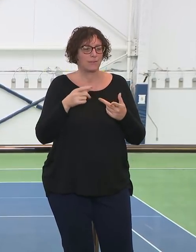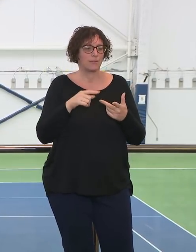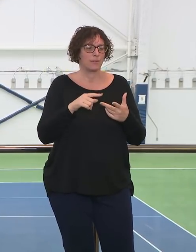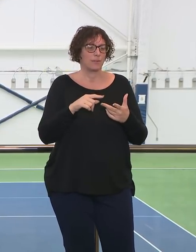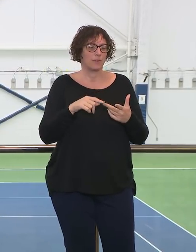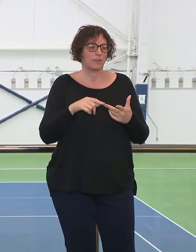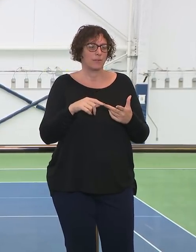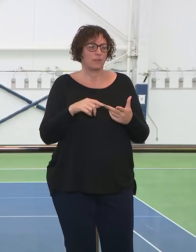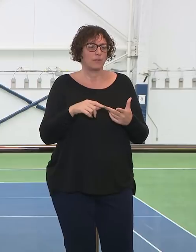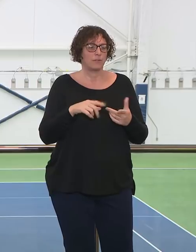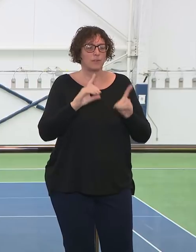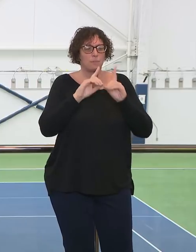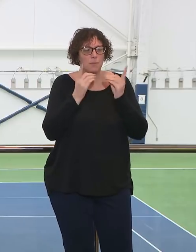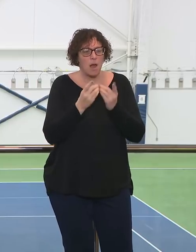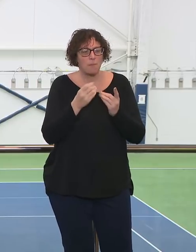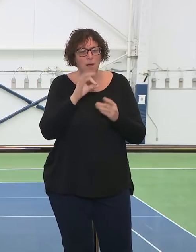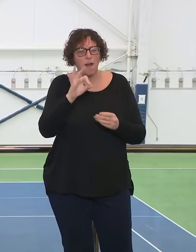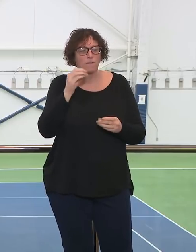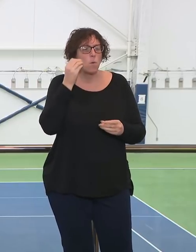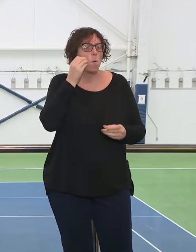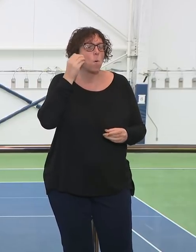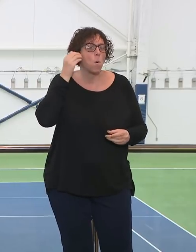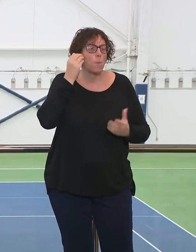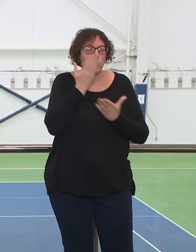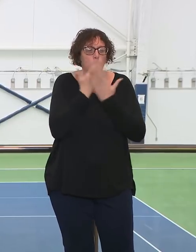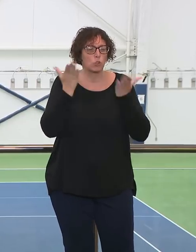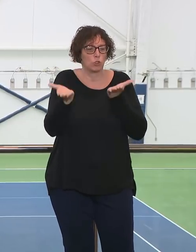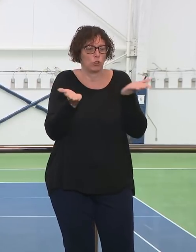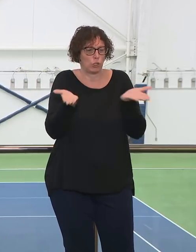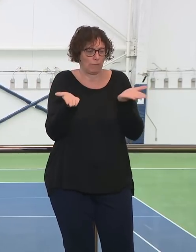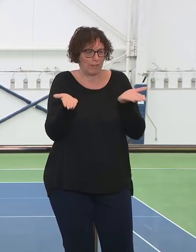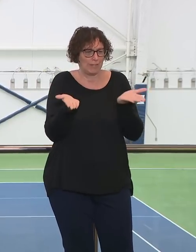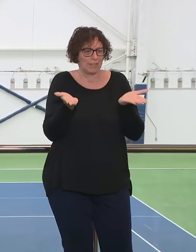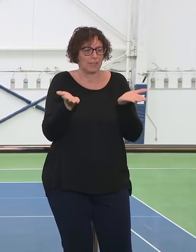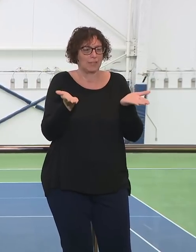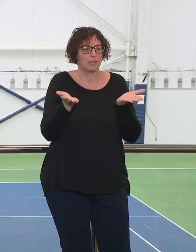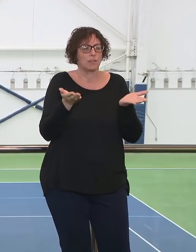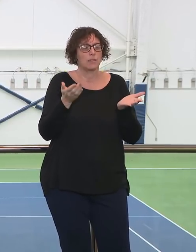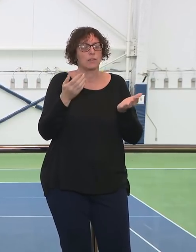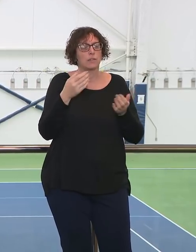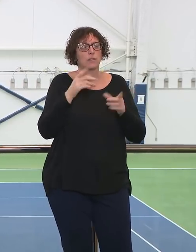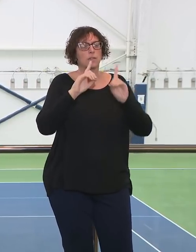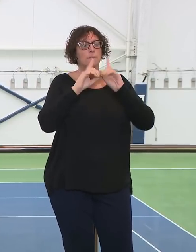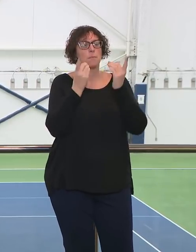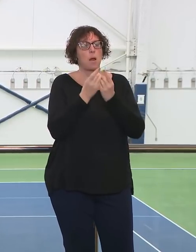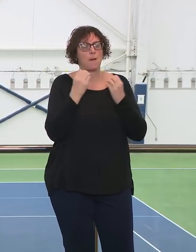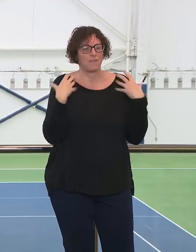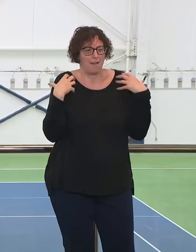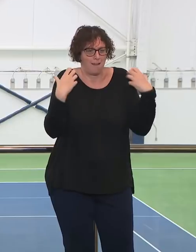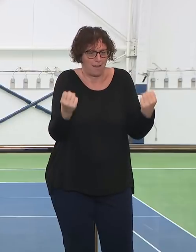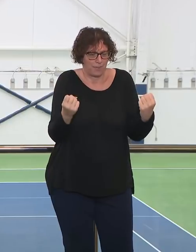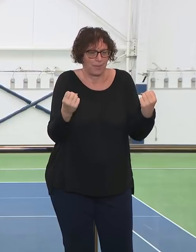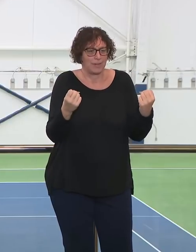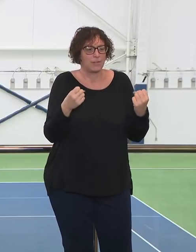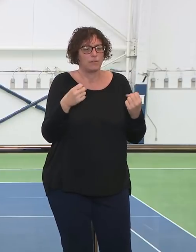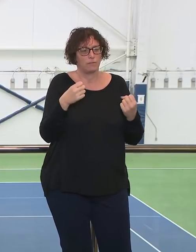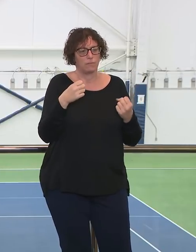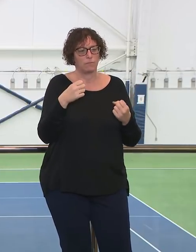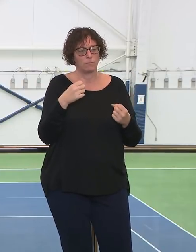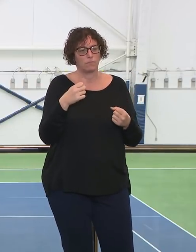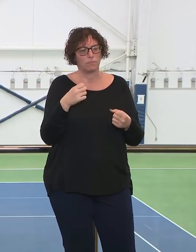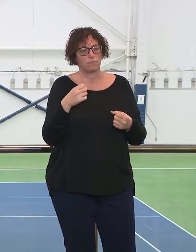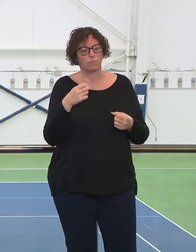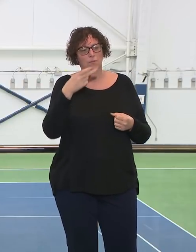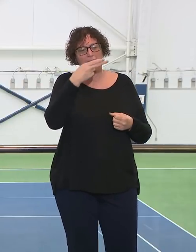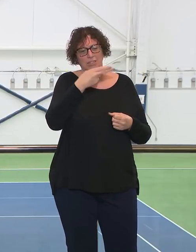Services or sometimes Department of Health, and definitely Health and Hospitals because they do correctional health. So anyone who goes